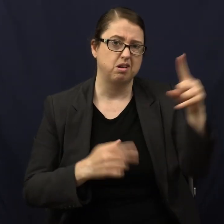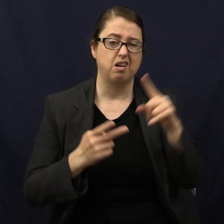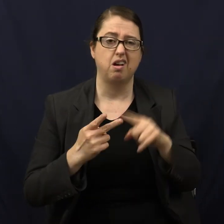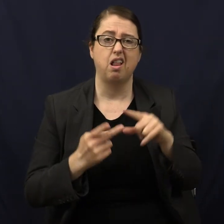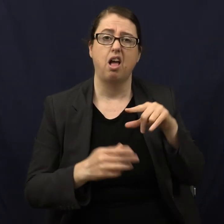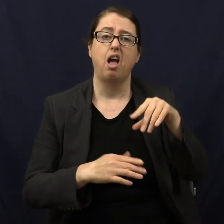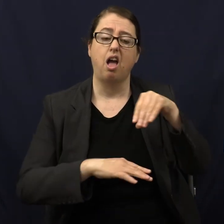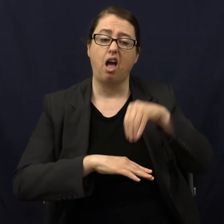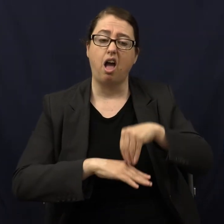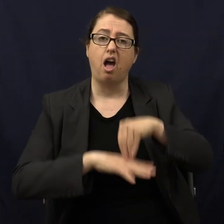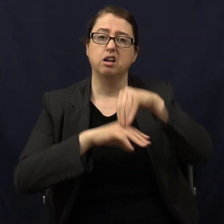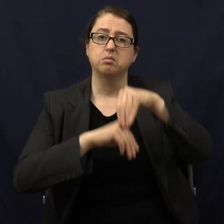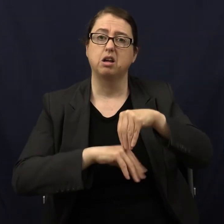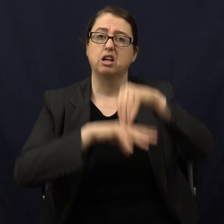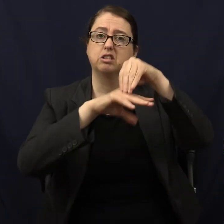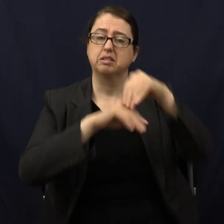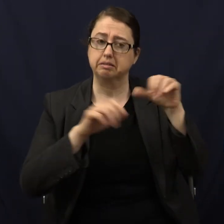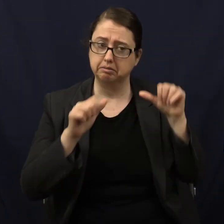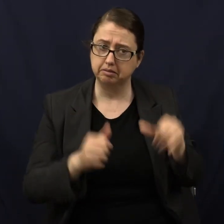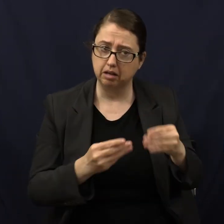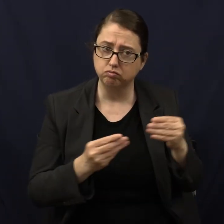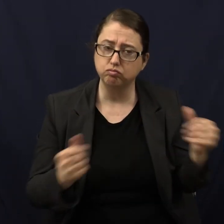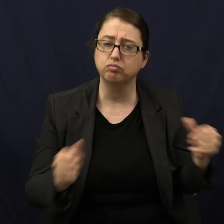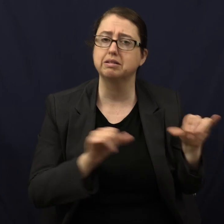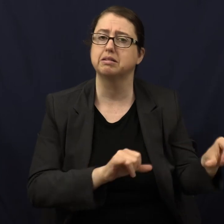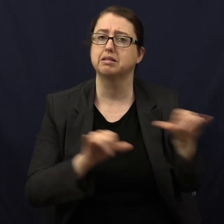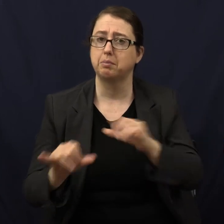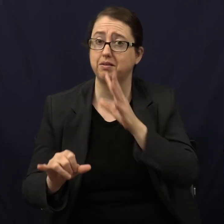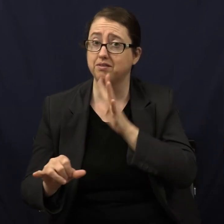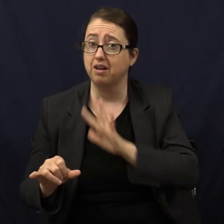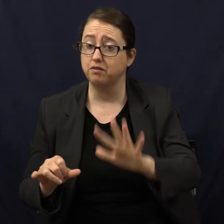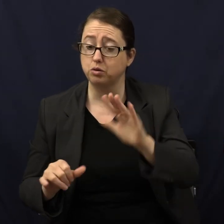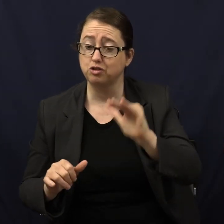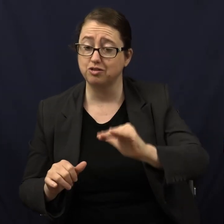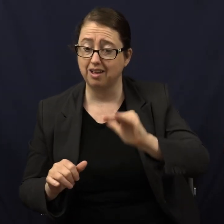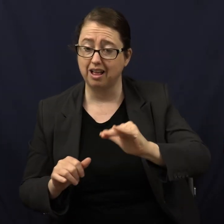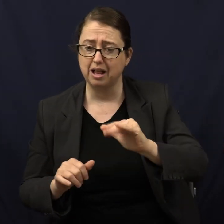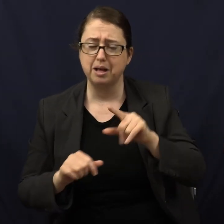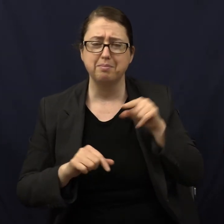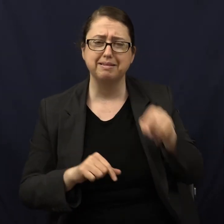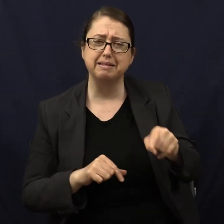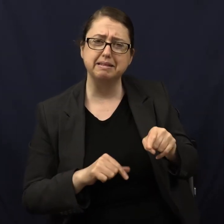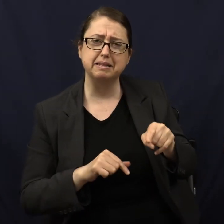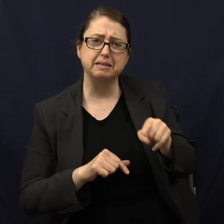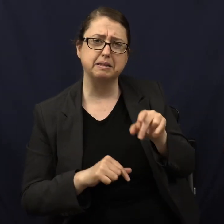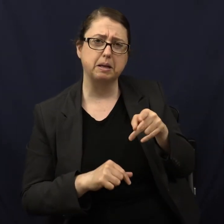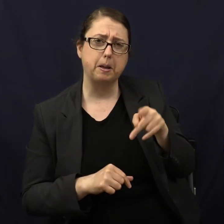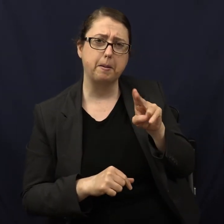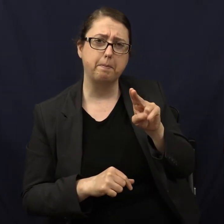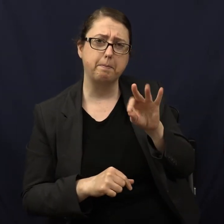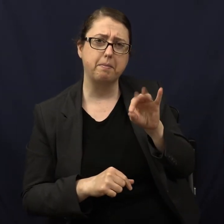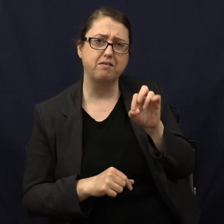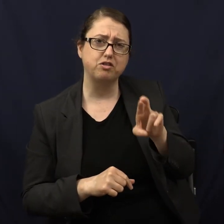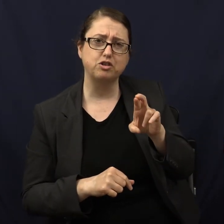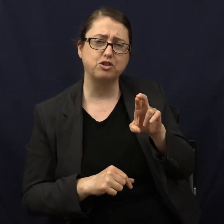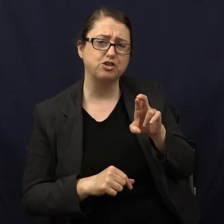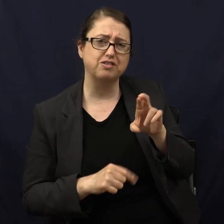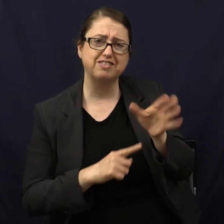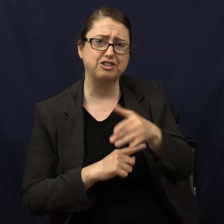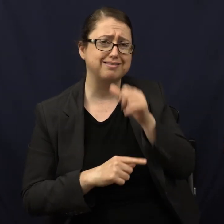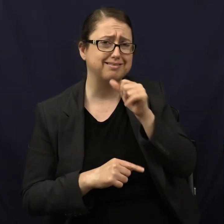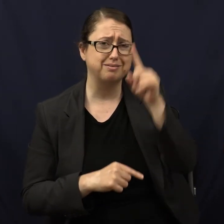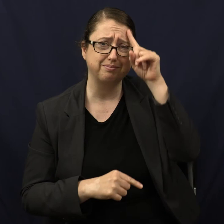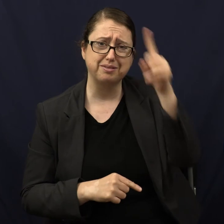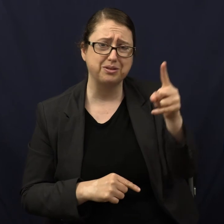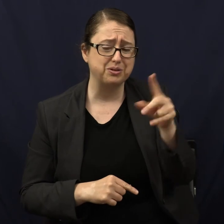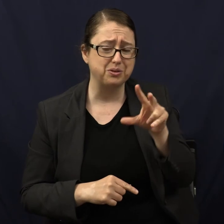Even an octopus has the problem-solving ability of a five-year-old child. Did you know that? But this pufferfish is not that bright.